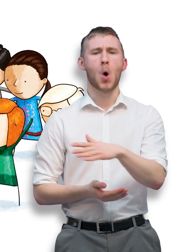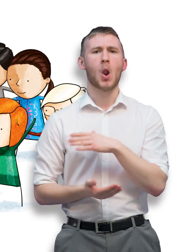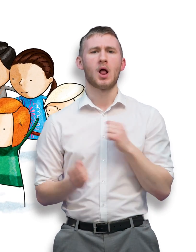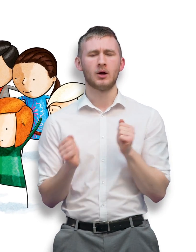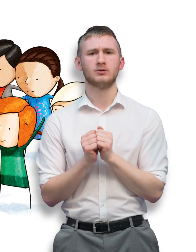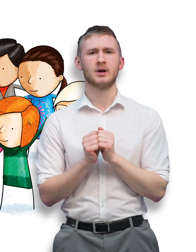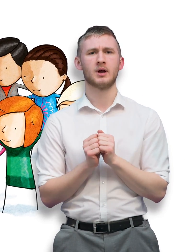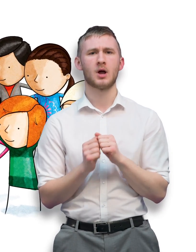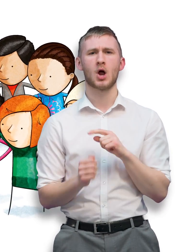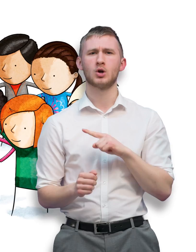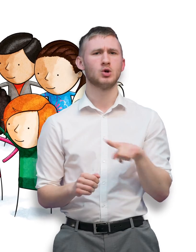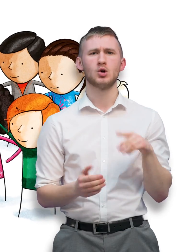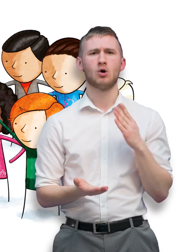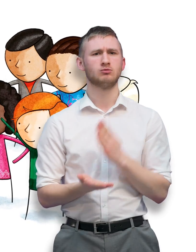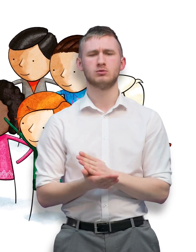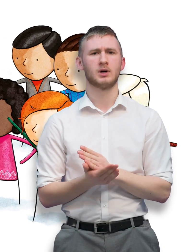To only pick one twin